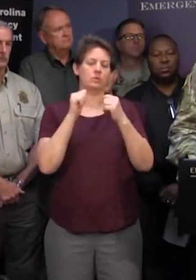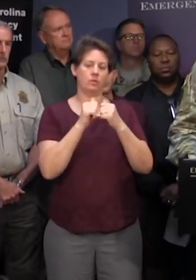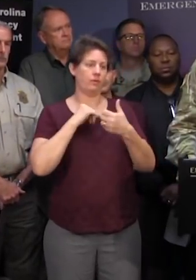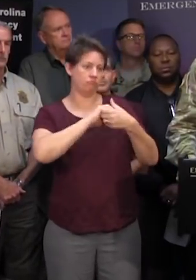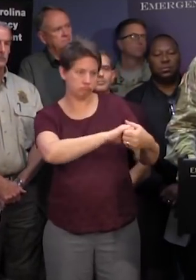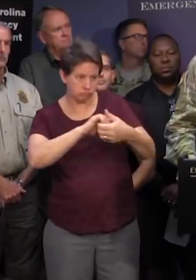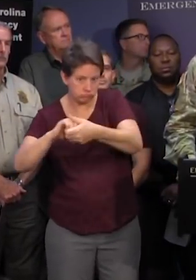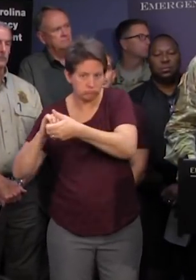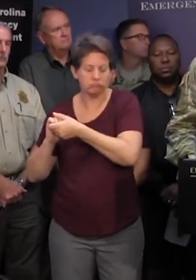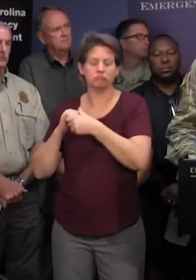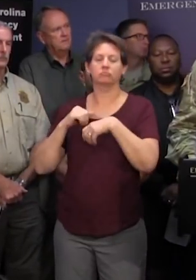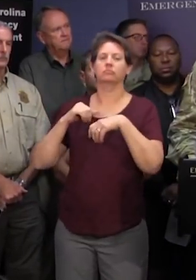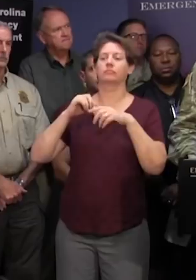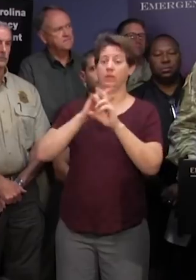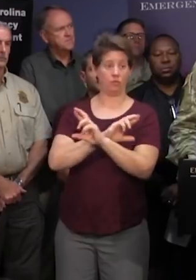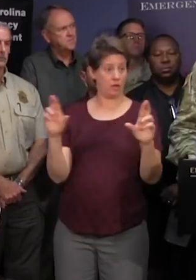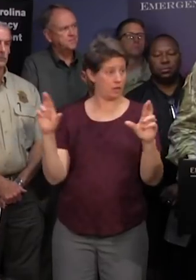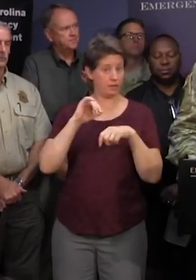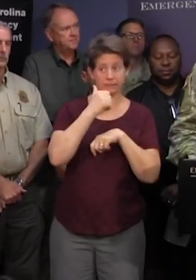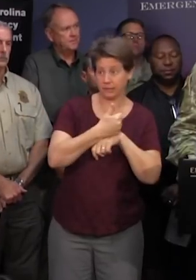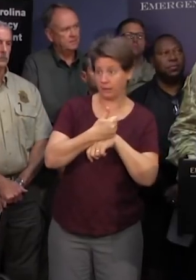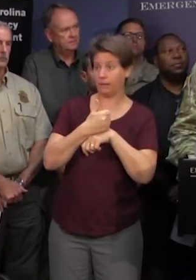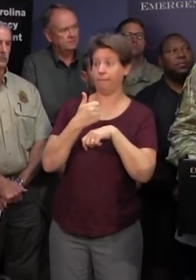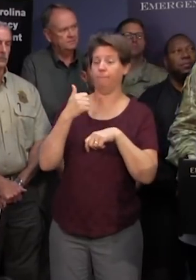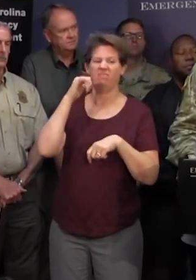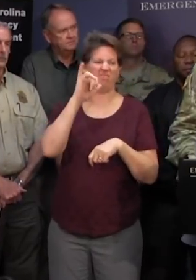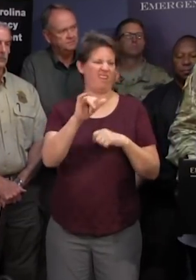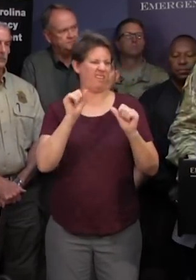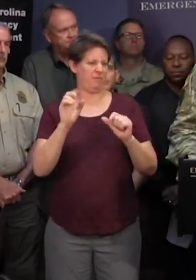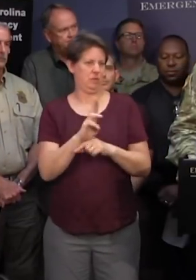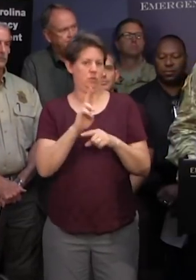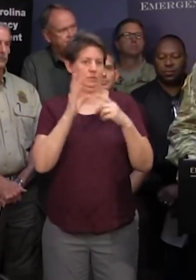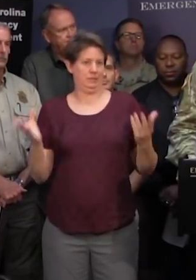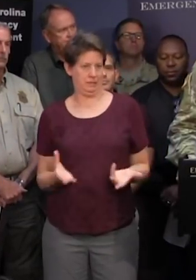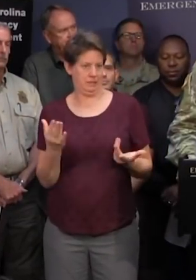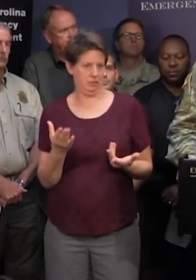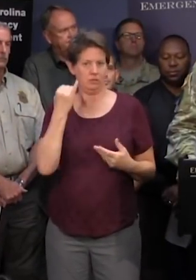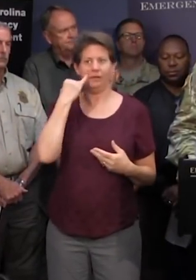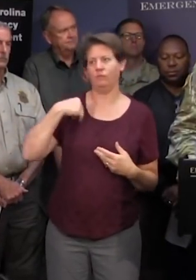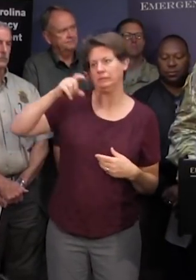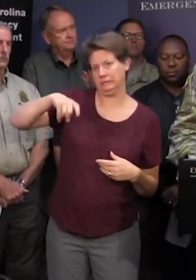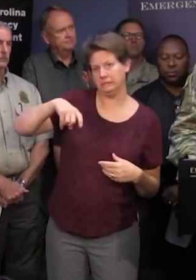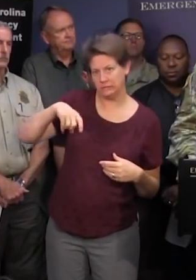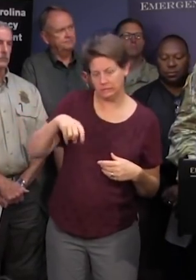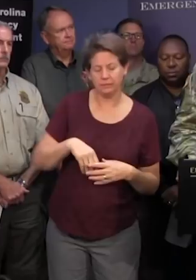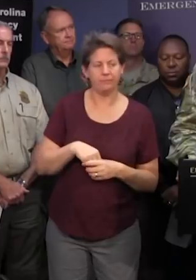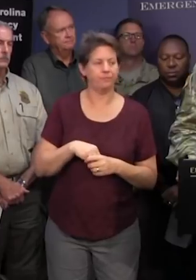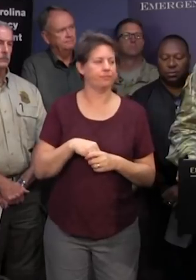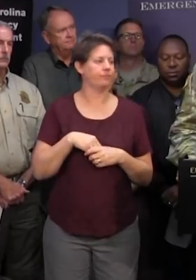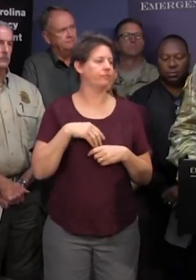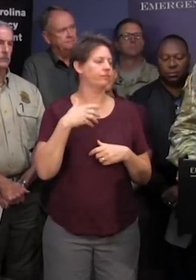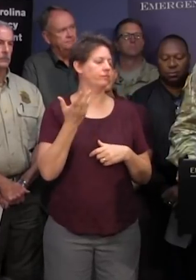to pre-position uh... equipment that may be used in south carolina if the conditions require that would be